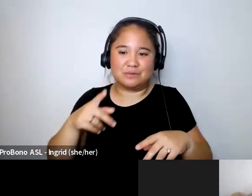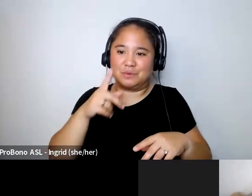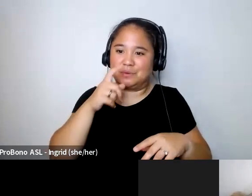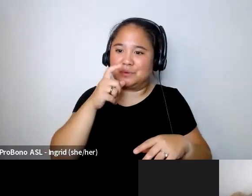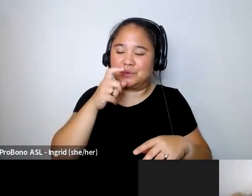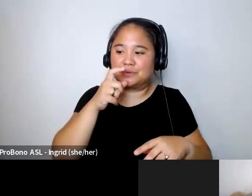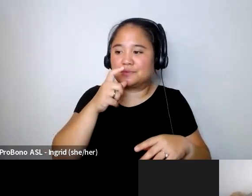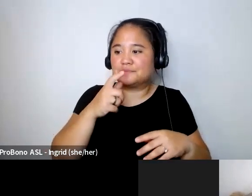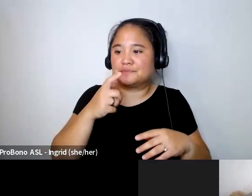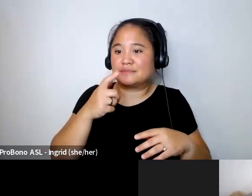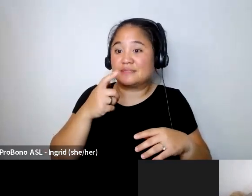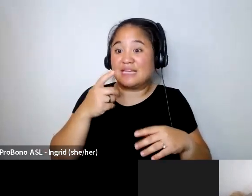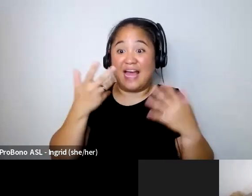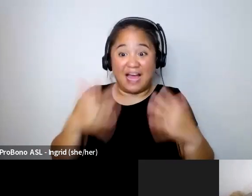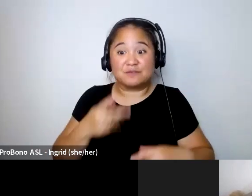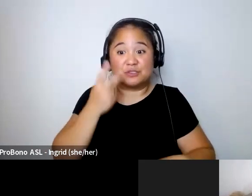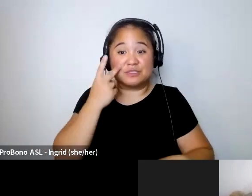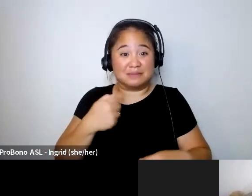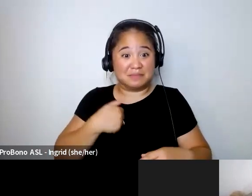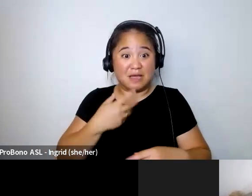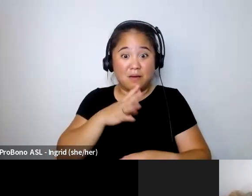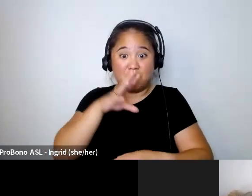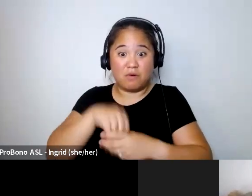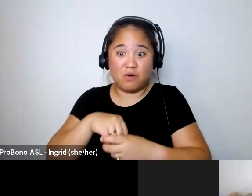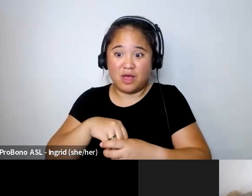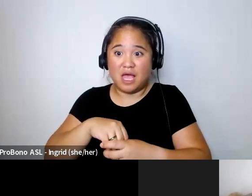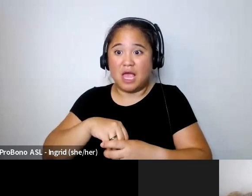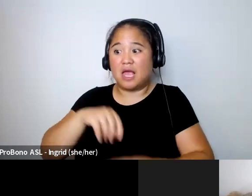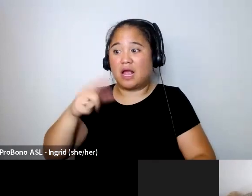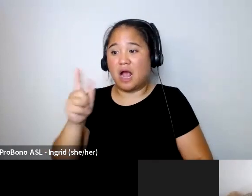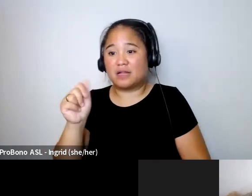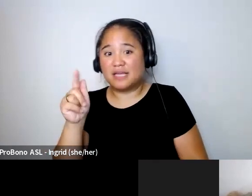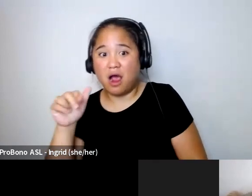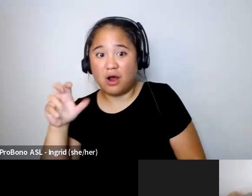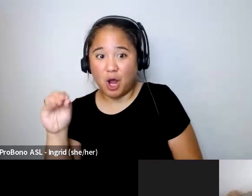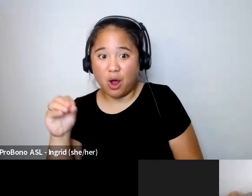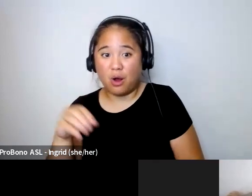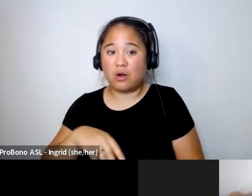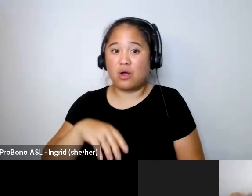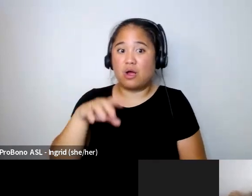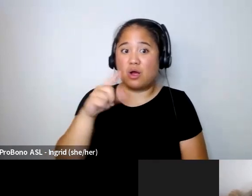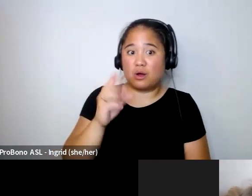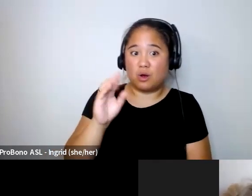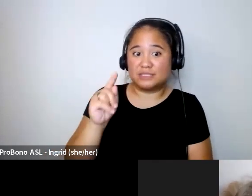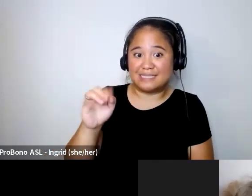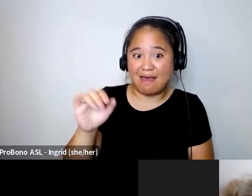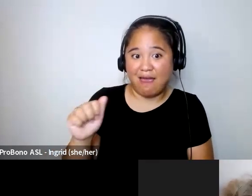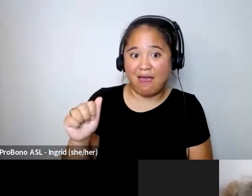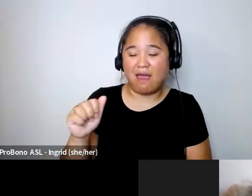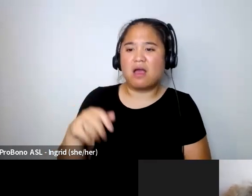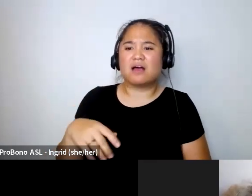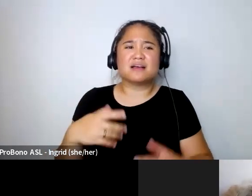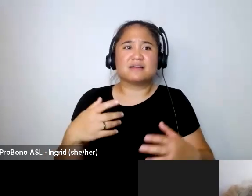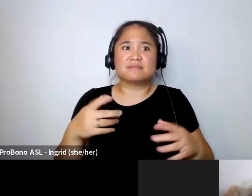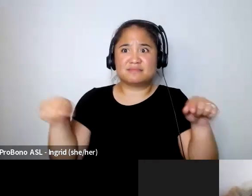basically after seeing me in both galliano and gotier you know made comments about no one wants to see a